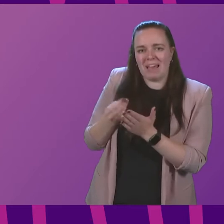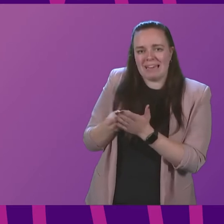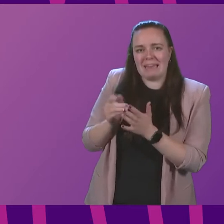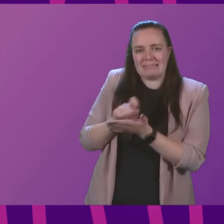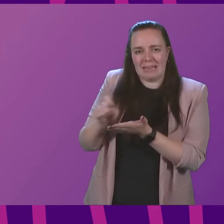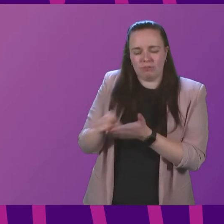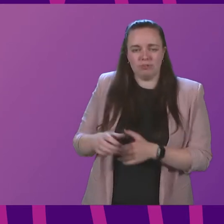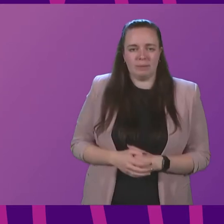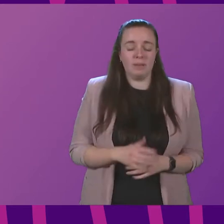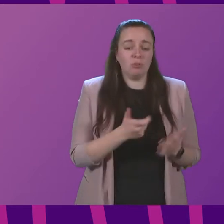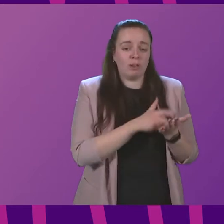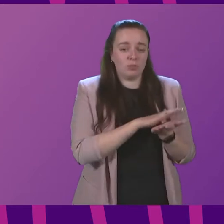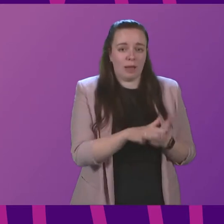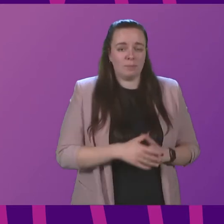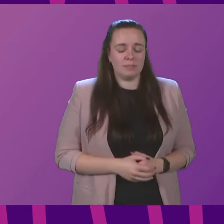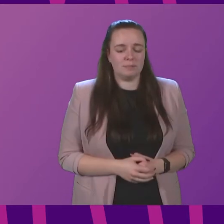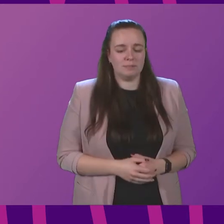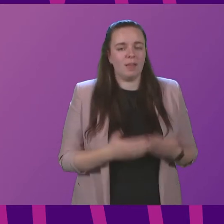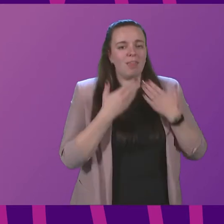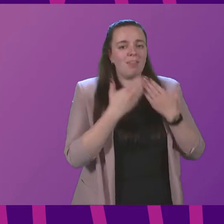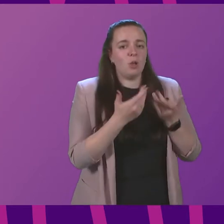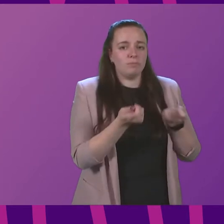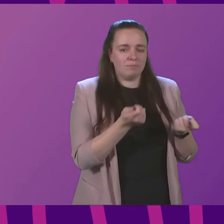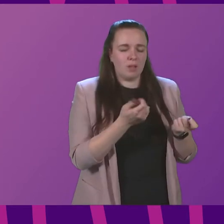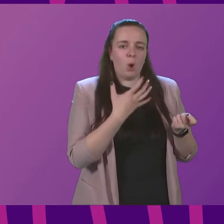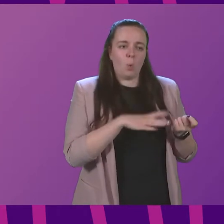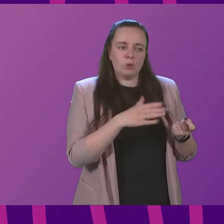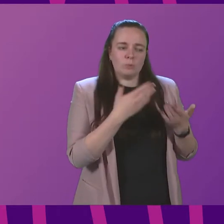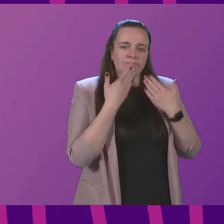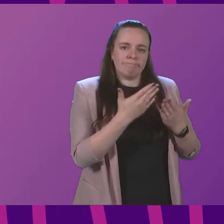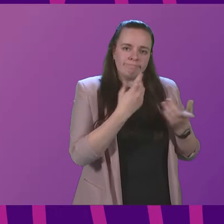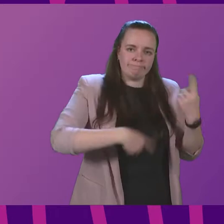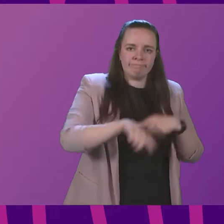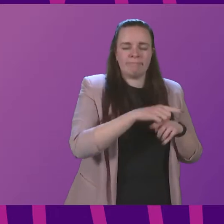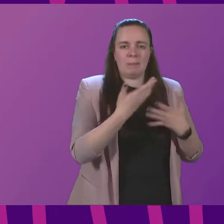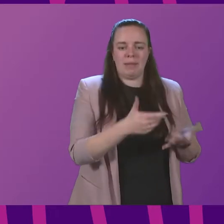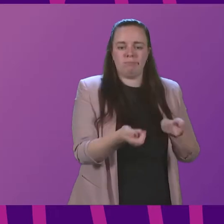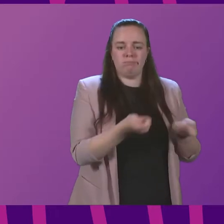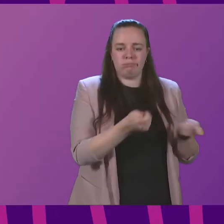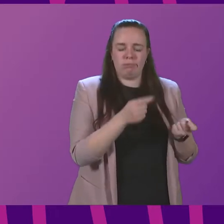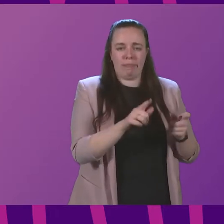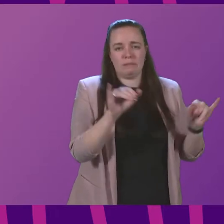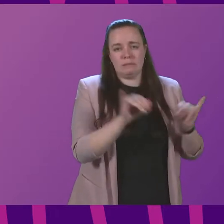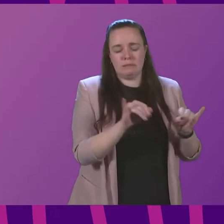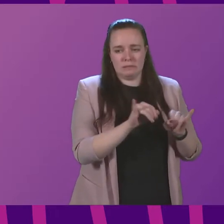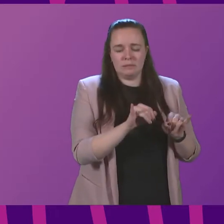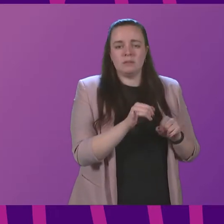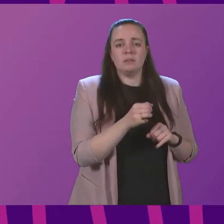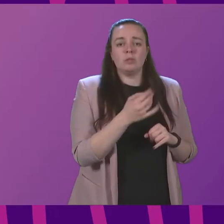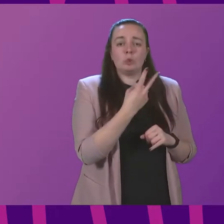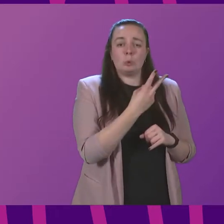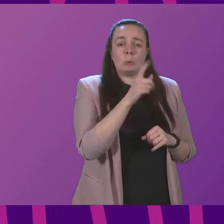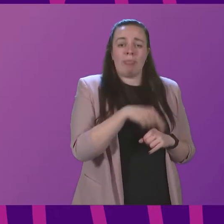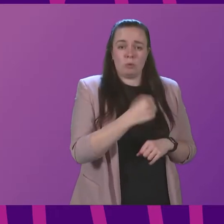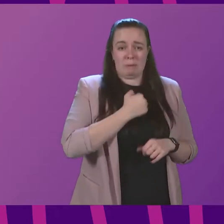Rachel Hamilton first of all can I record my thanks to everyone who's been dealing with this catastrophe 2,000 of my